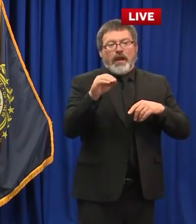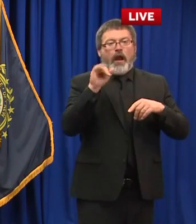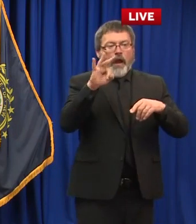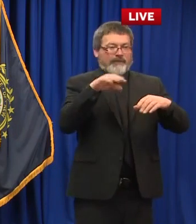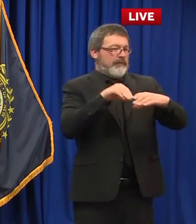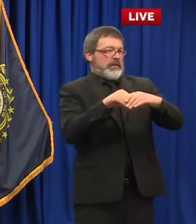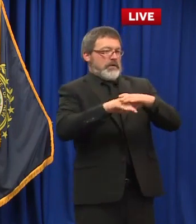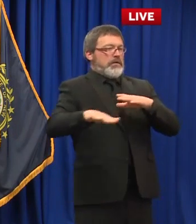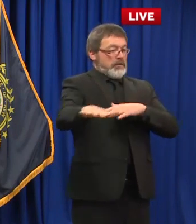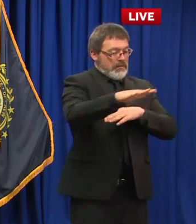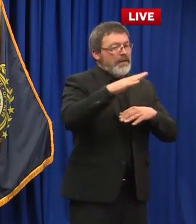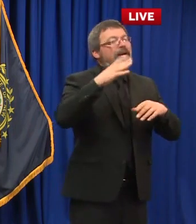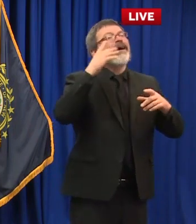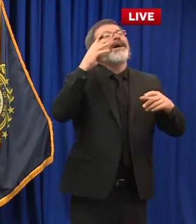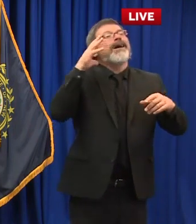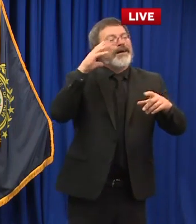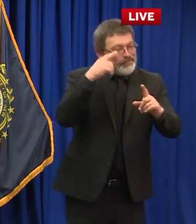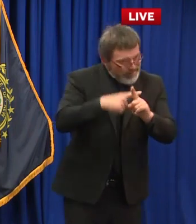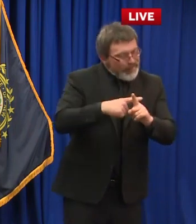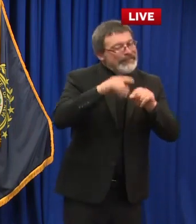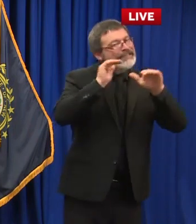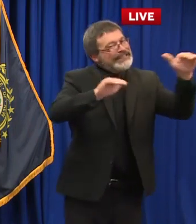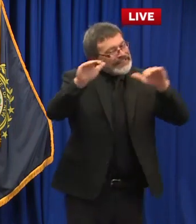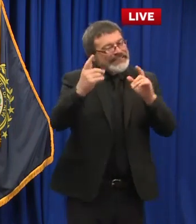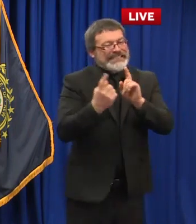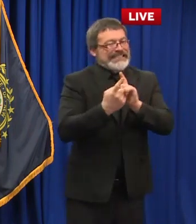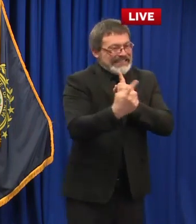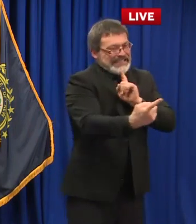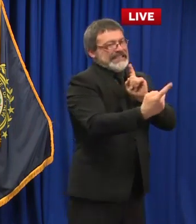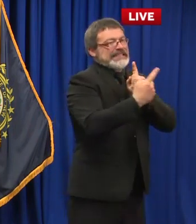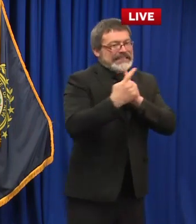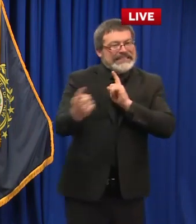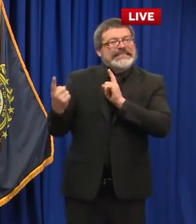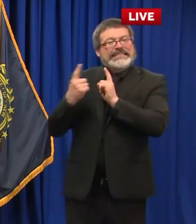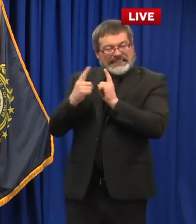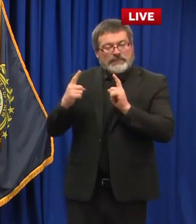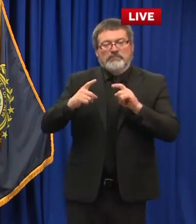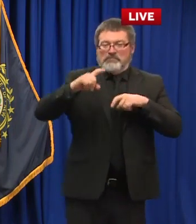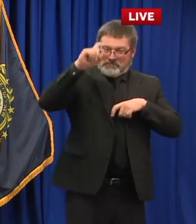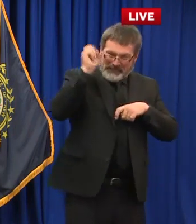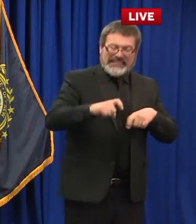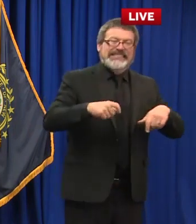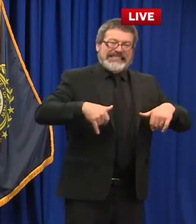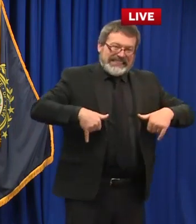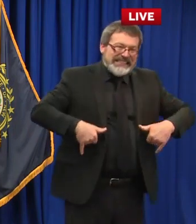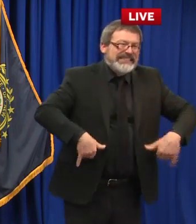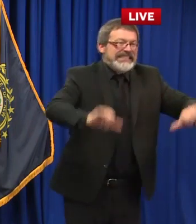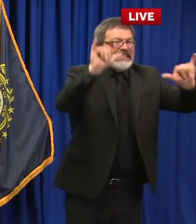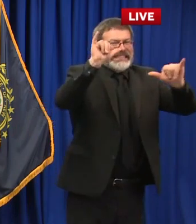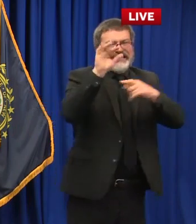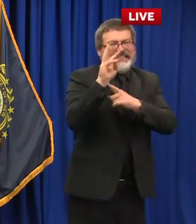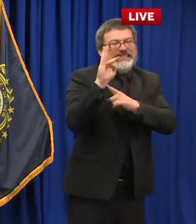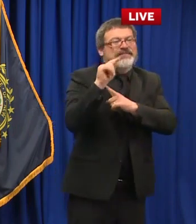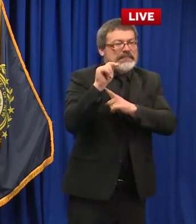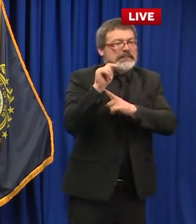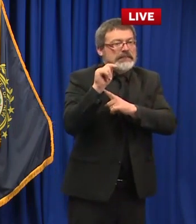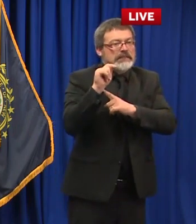really maintain that physical and and social distancing which we understand is a challenge sometimes during a